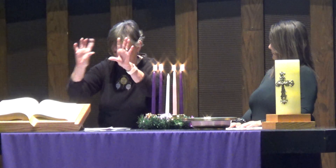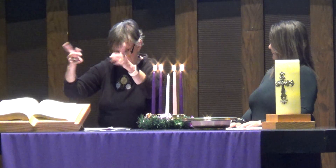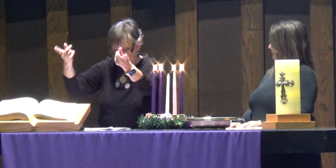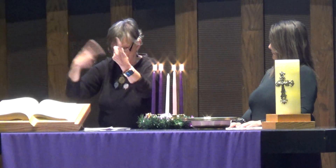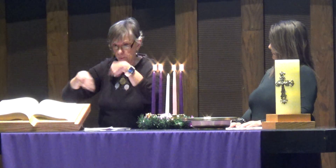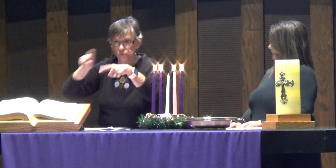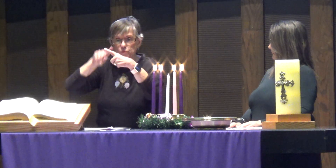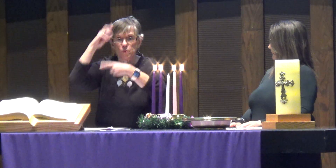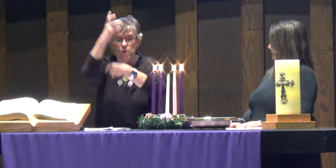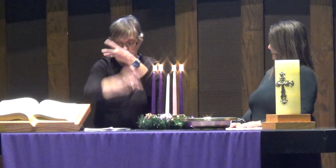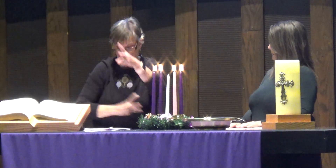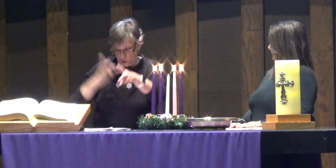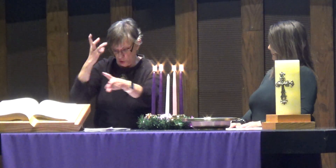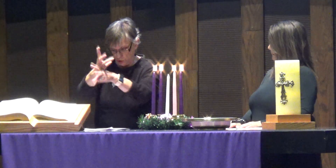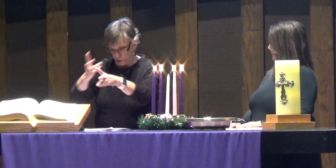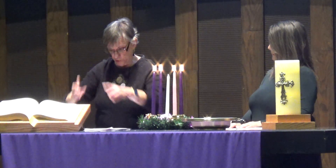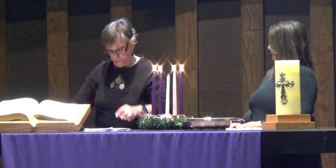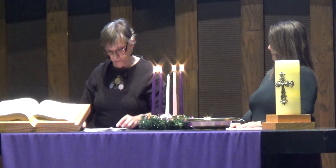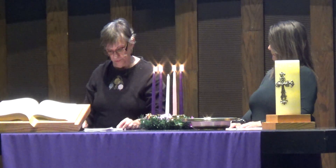A light has come into the world.